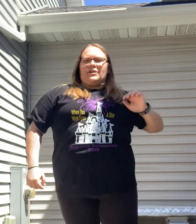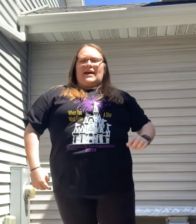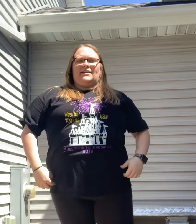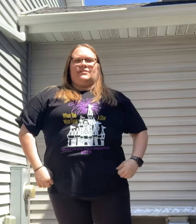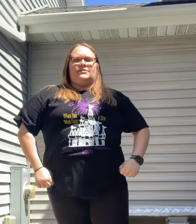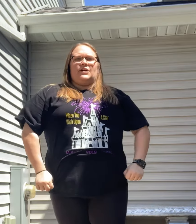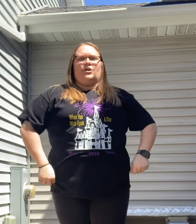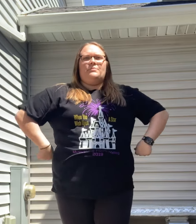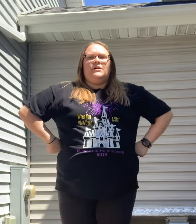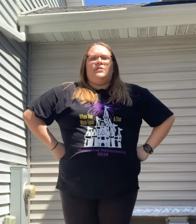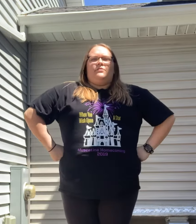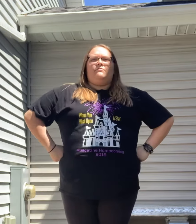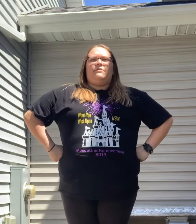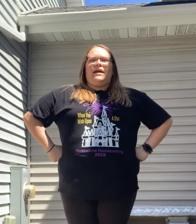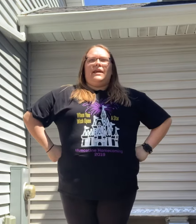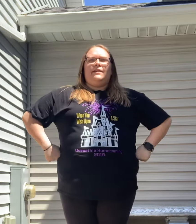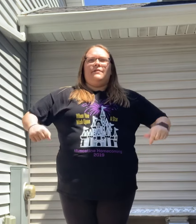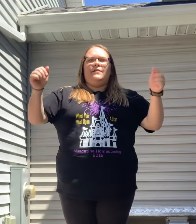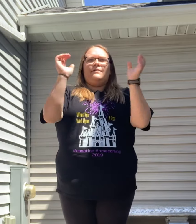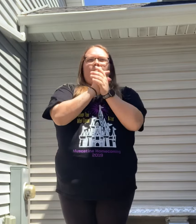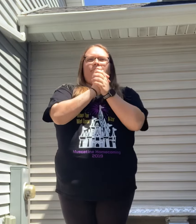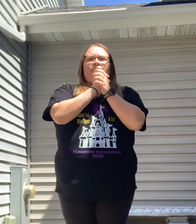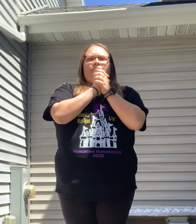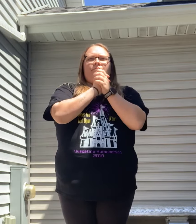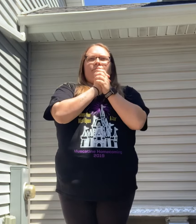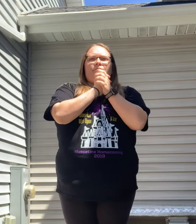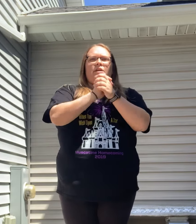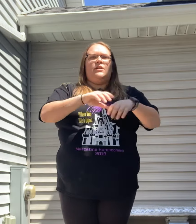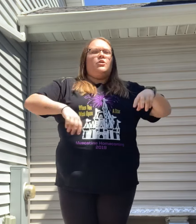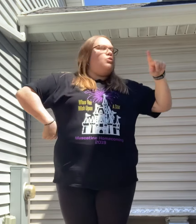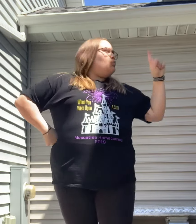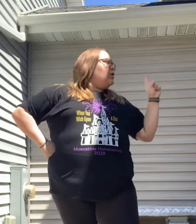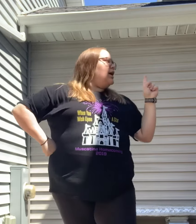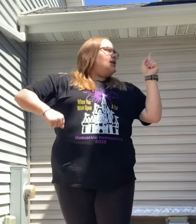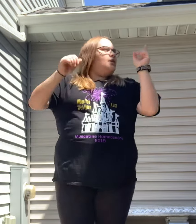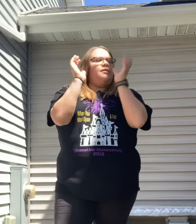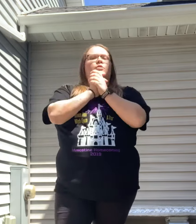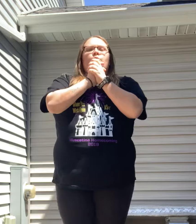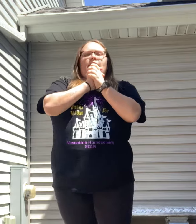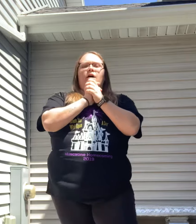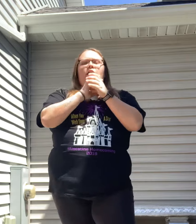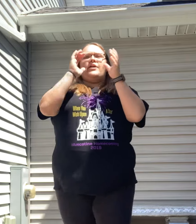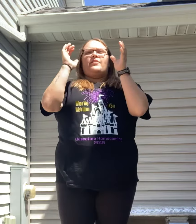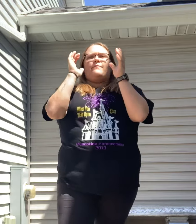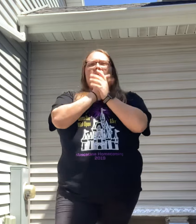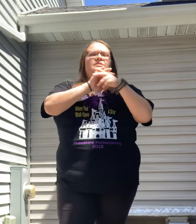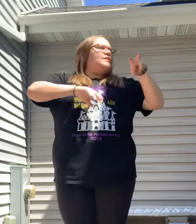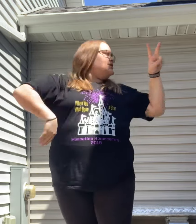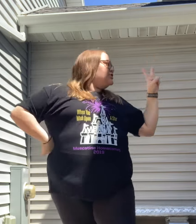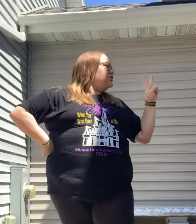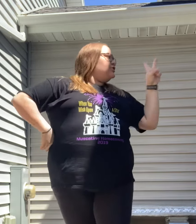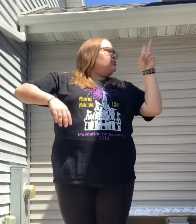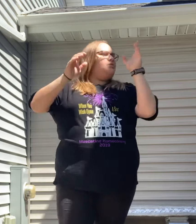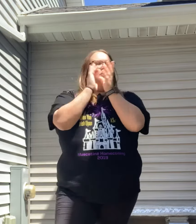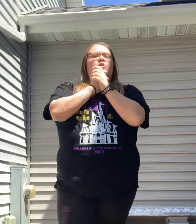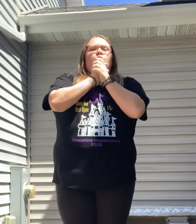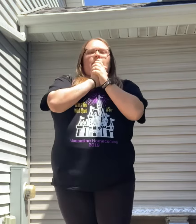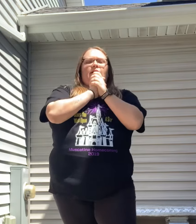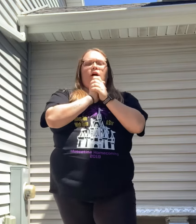again so ready one we are the muskies two we are